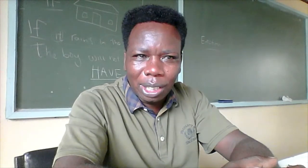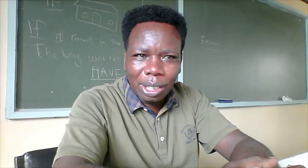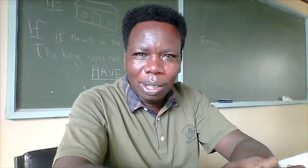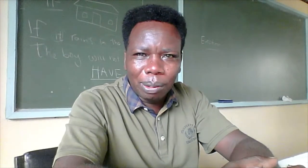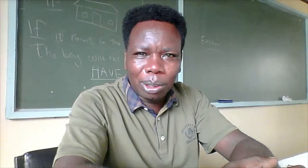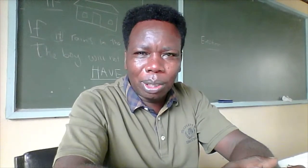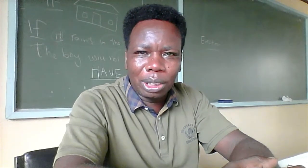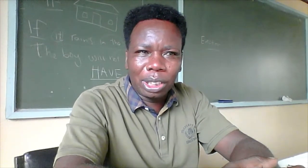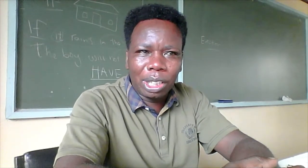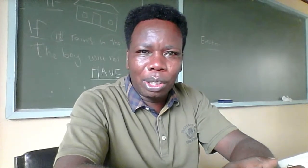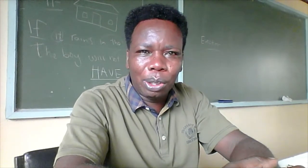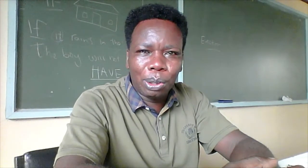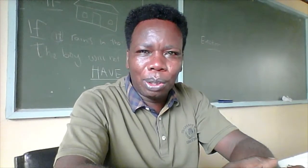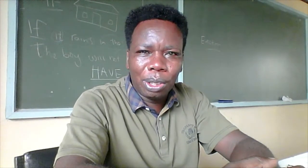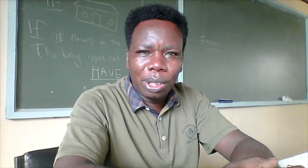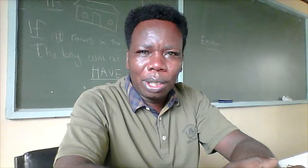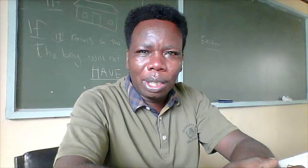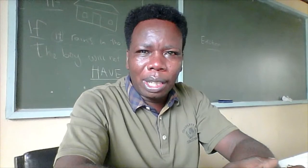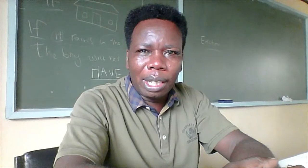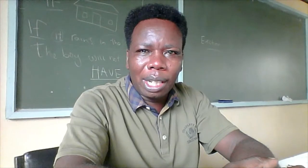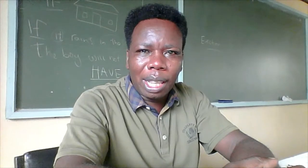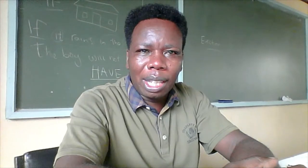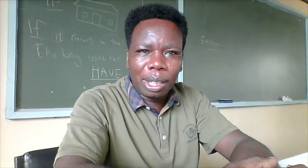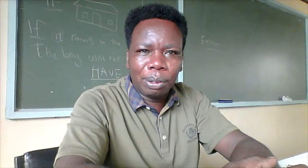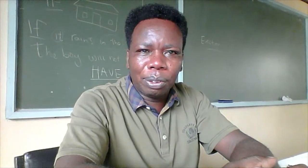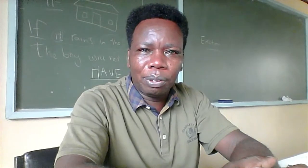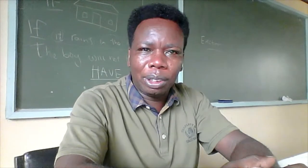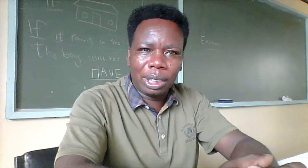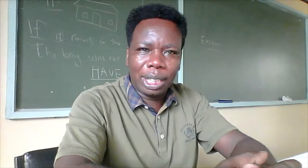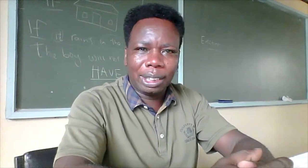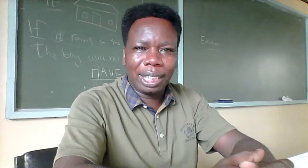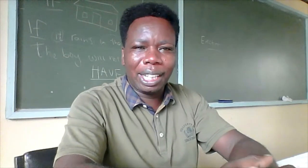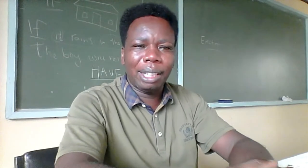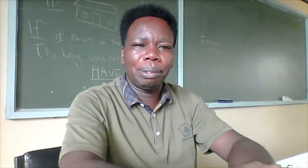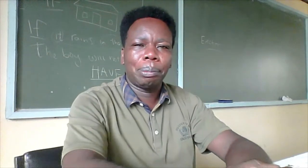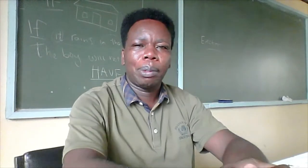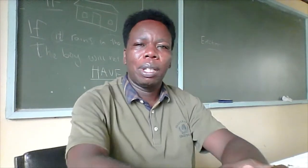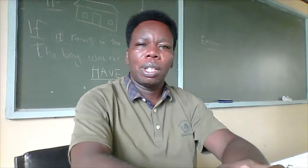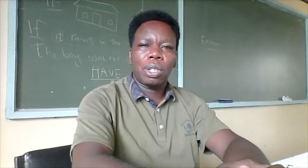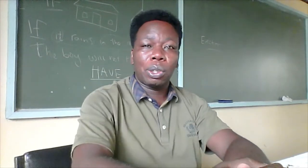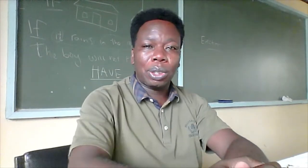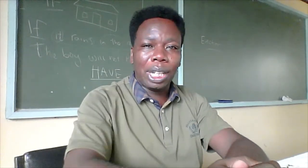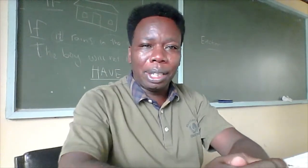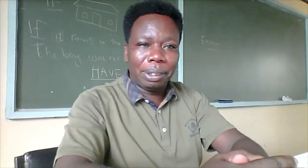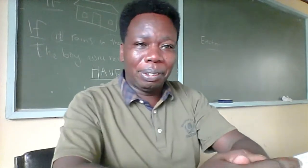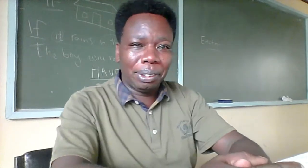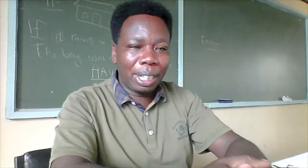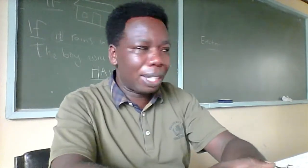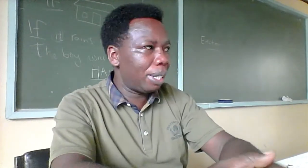We treasure you and thank you for visiting us again. So today, you can see